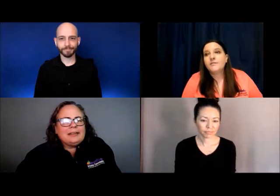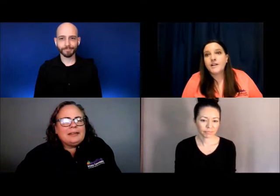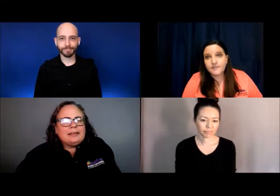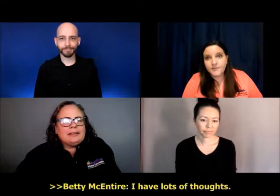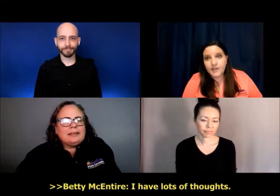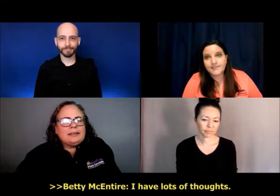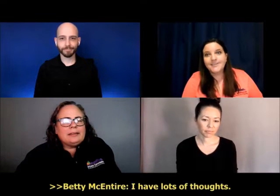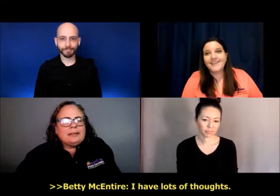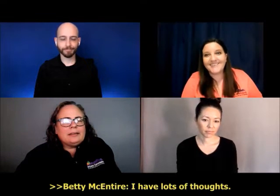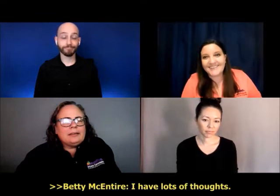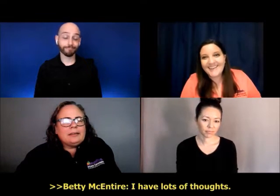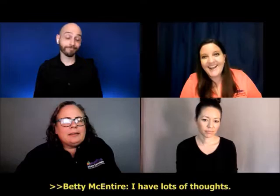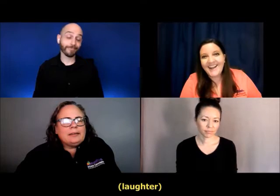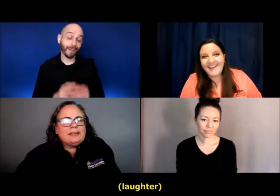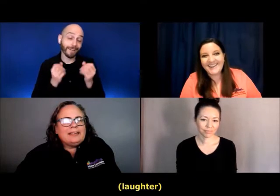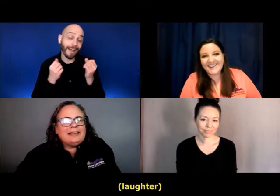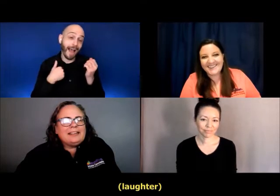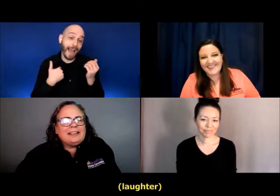I have lots of thoughts.